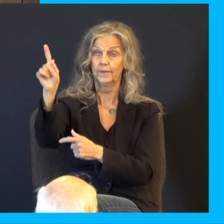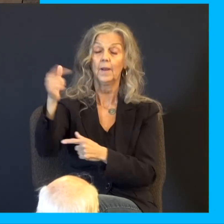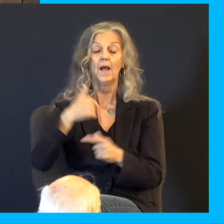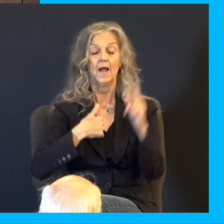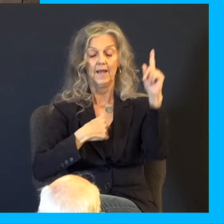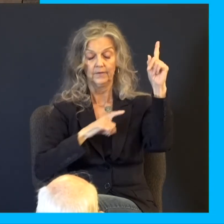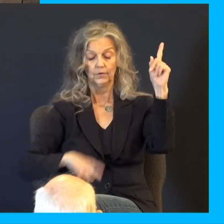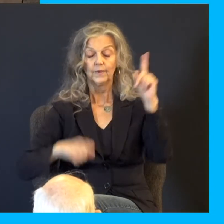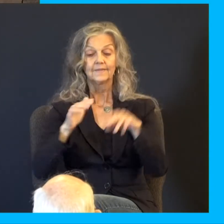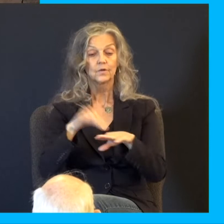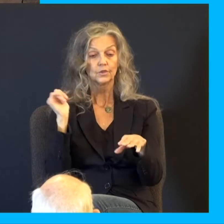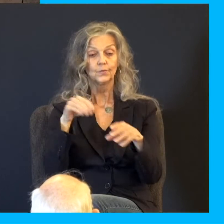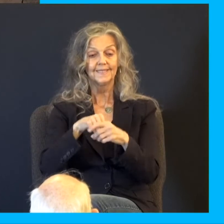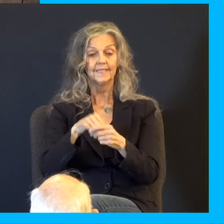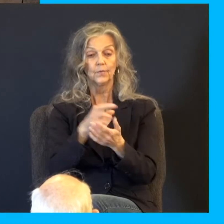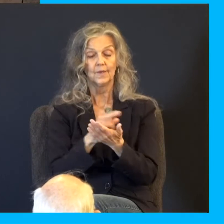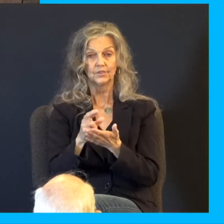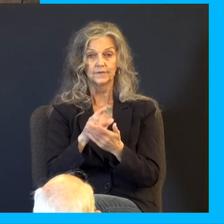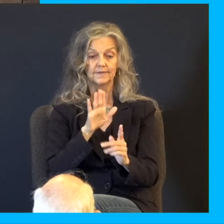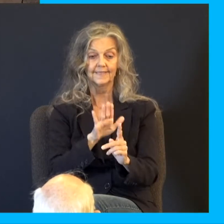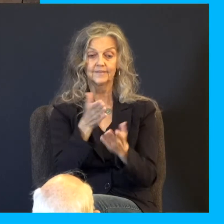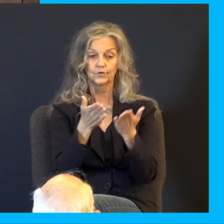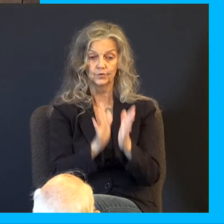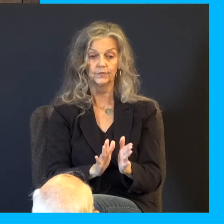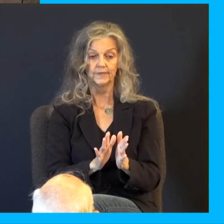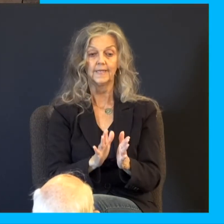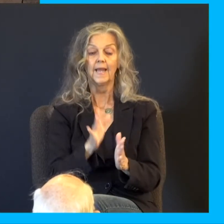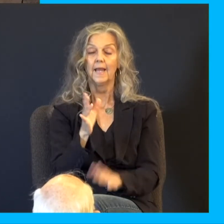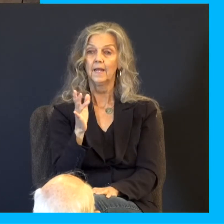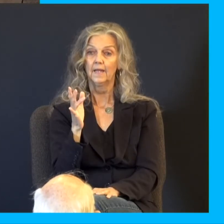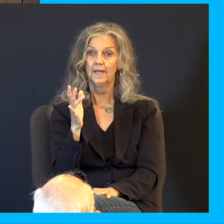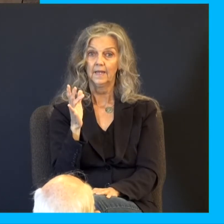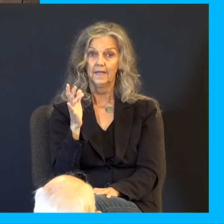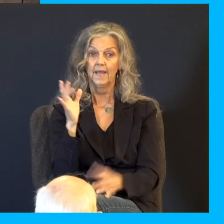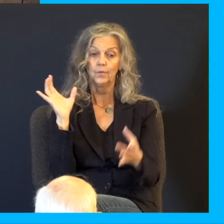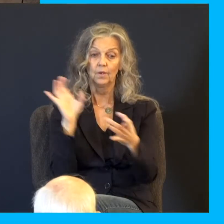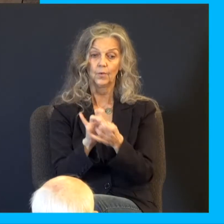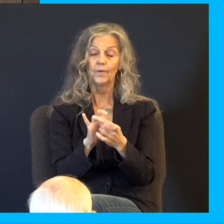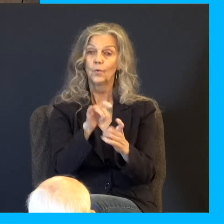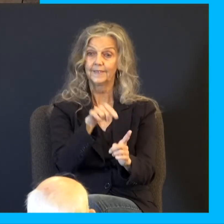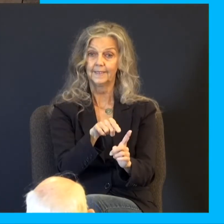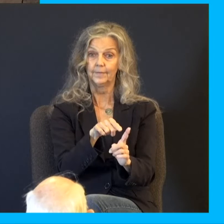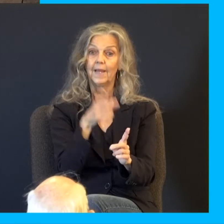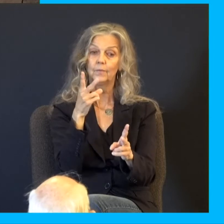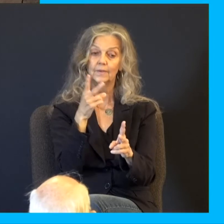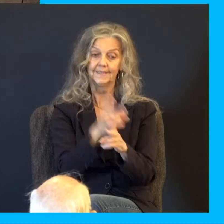called thee in righteousness, his servant, and will hold thy hand, and will keep thee, and give thee,